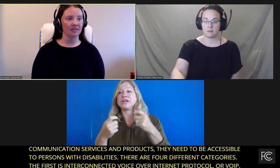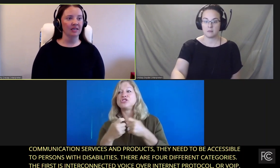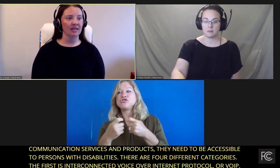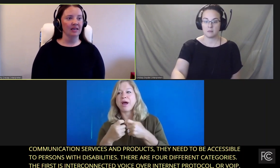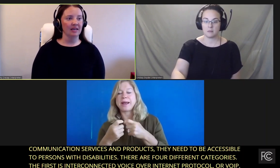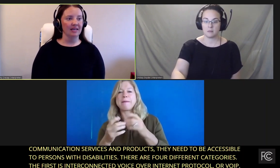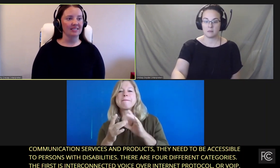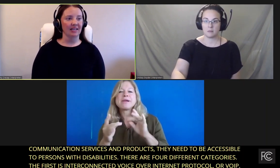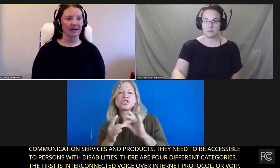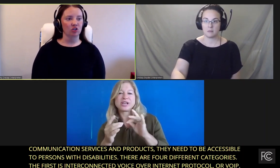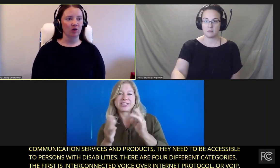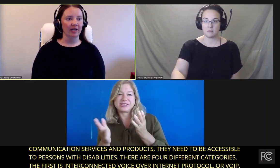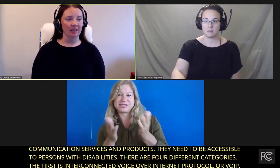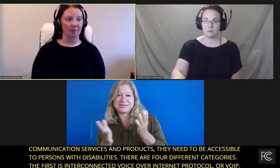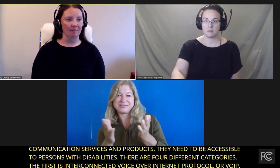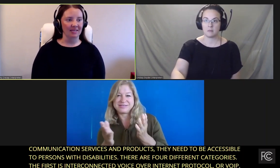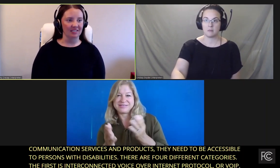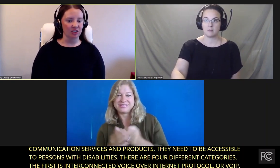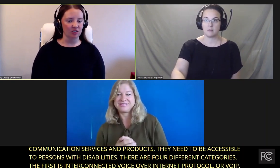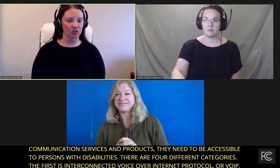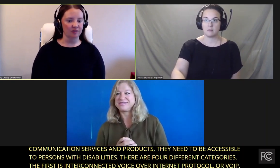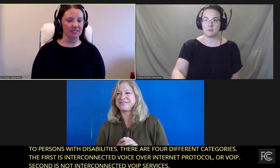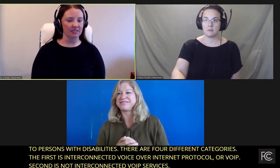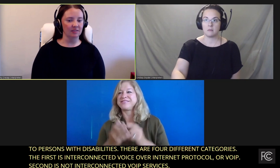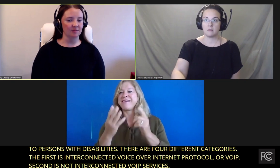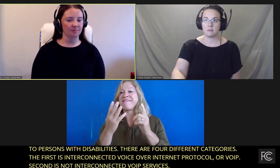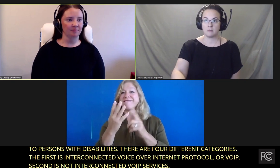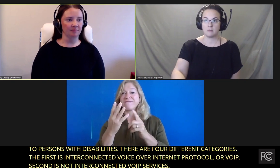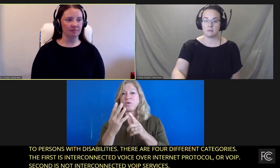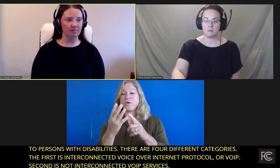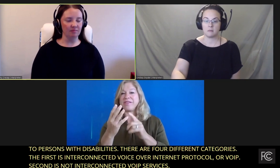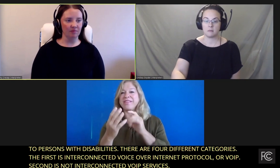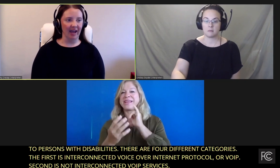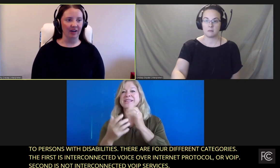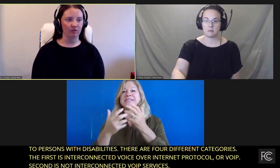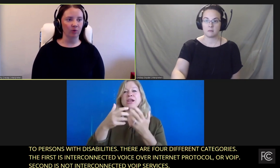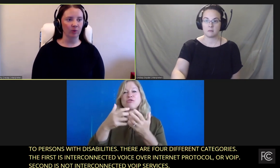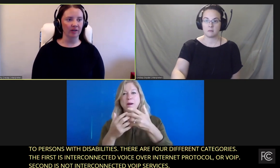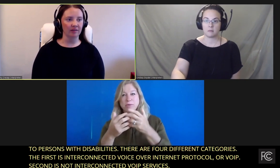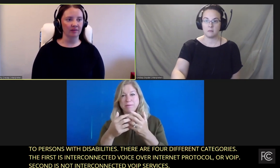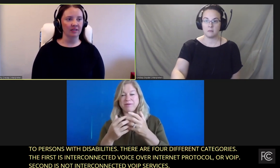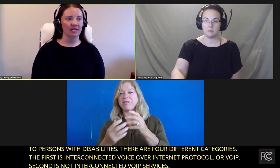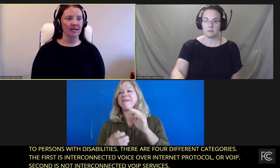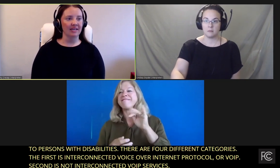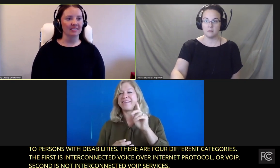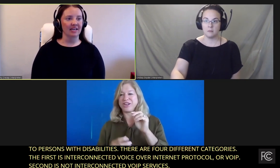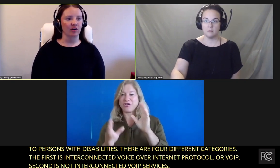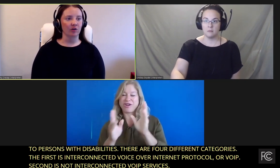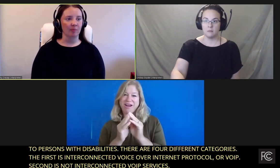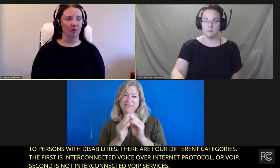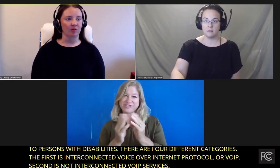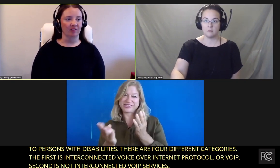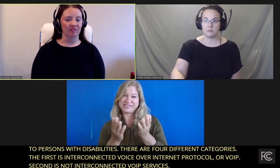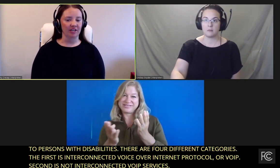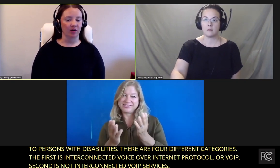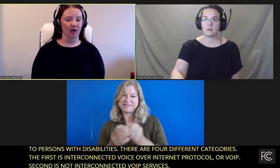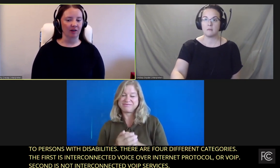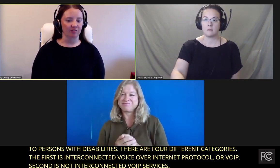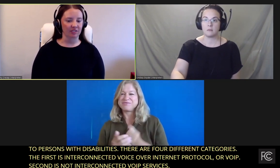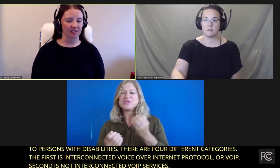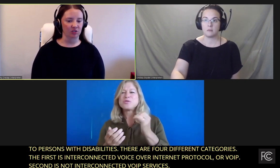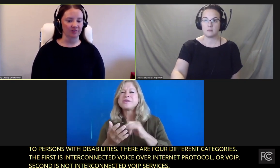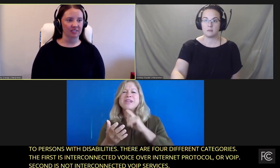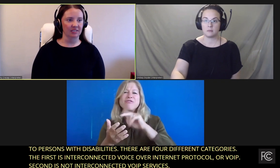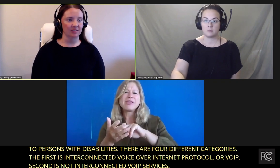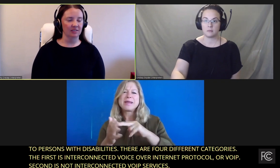is Electronic Messaging Services. And fourth is Interoperable Video